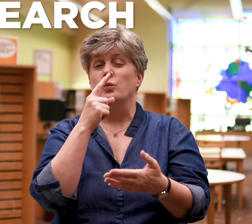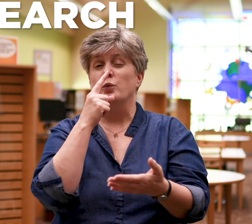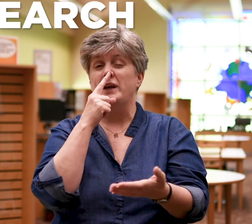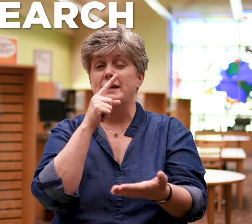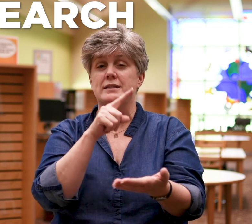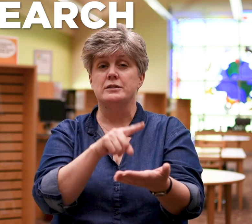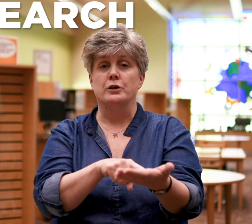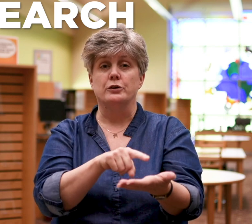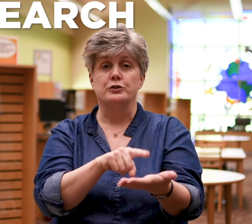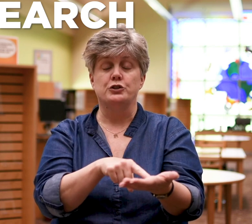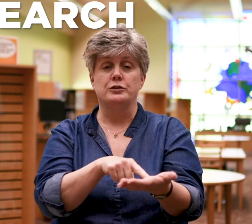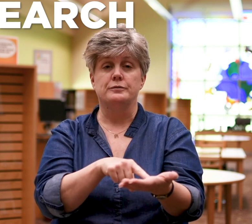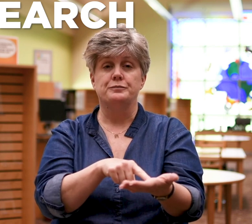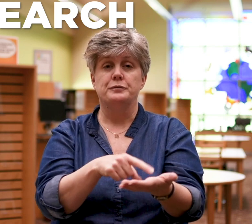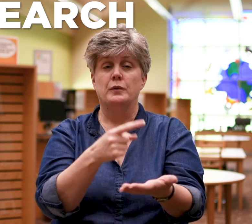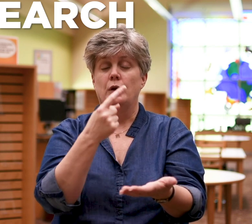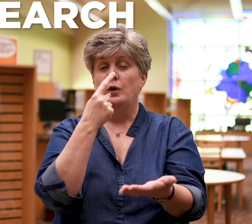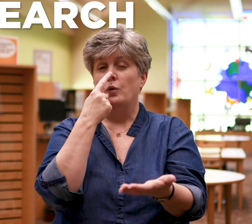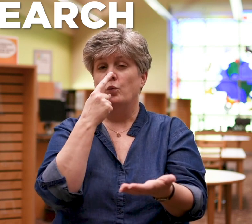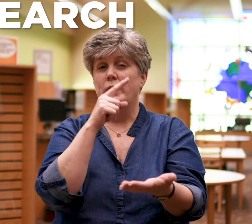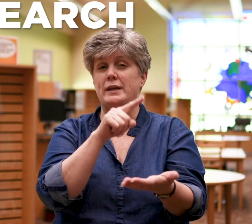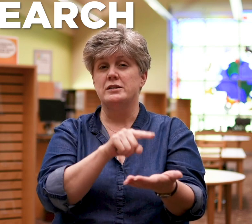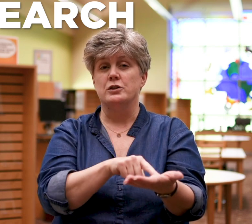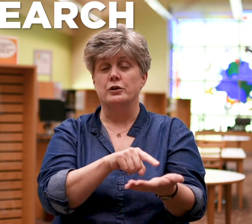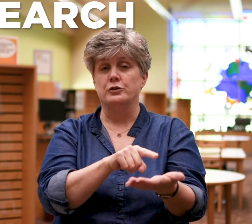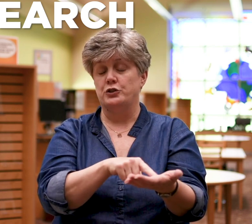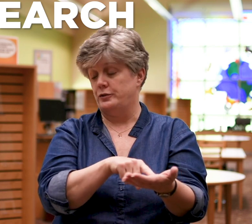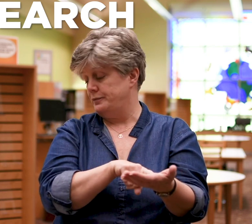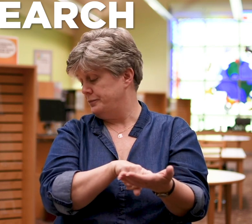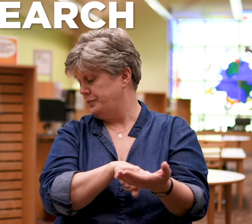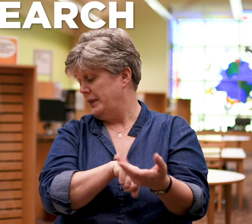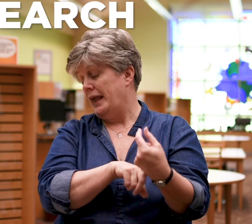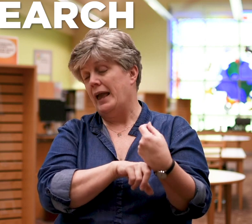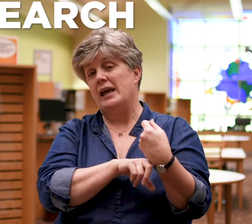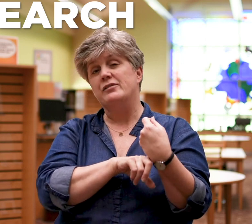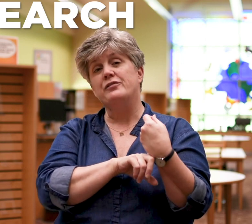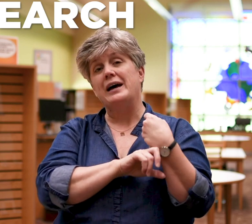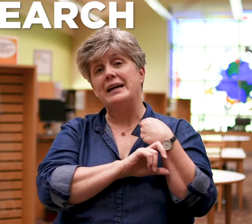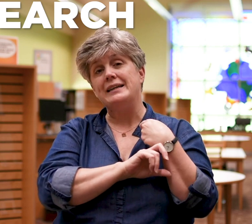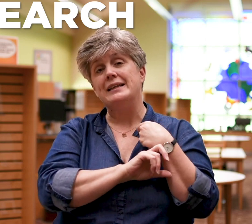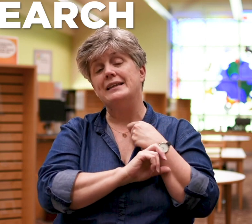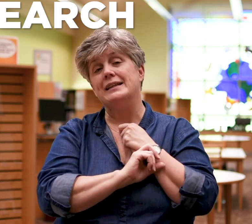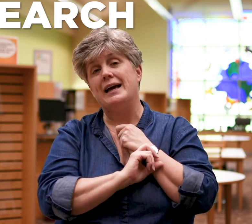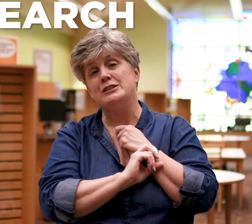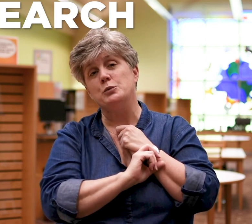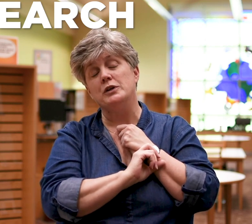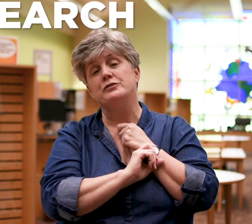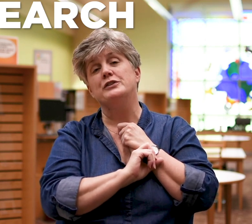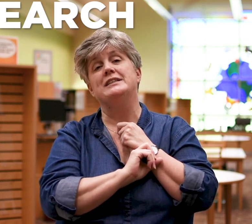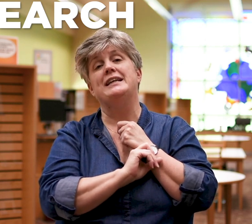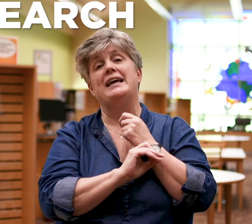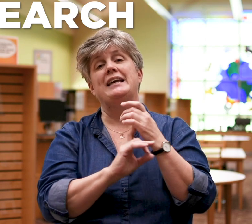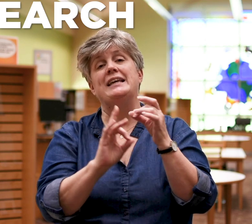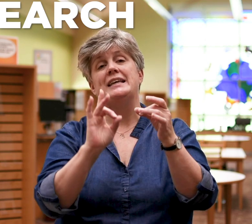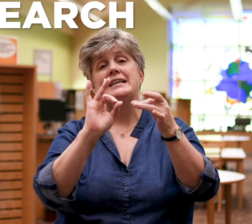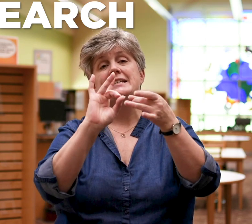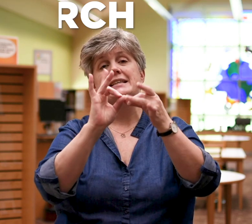research research and finally the last word for today is